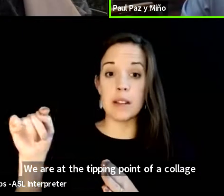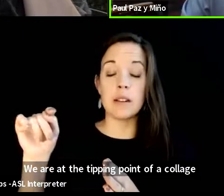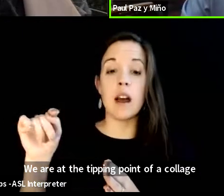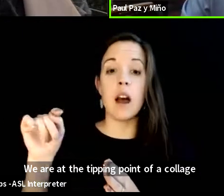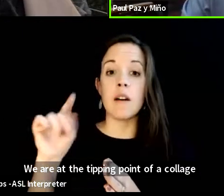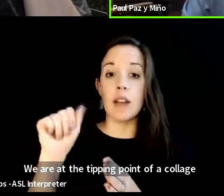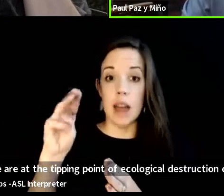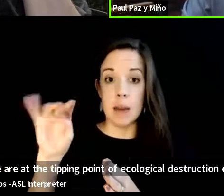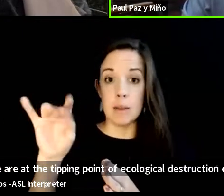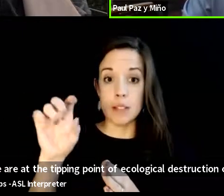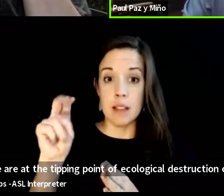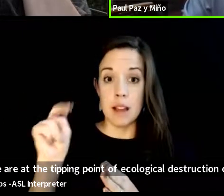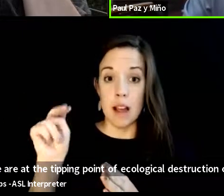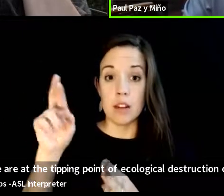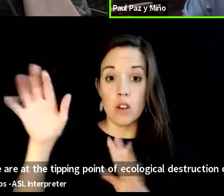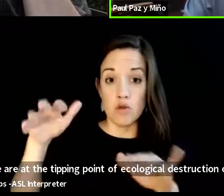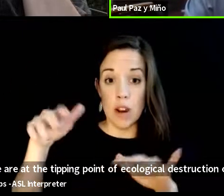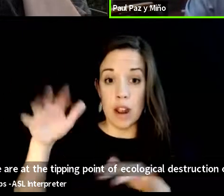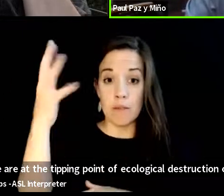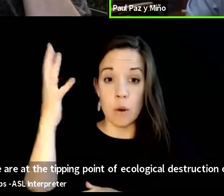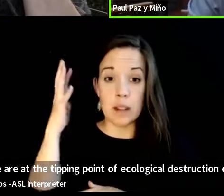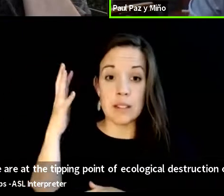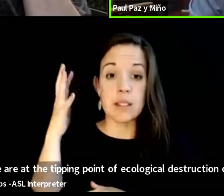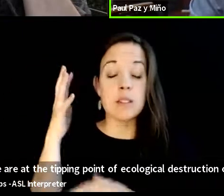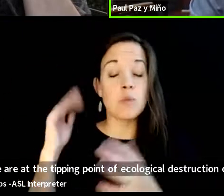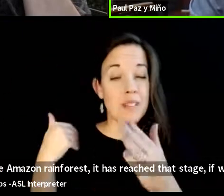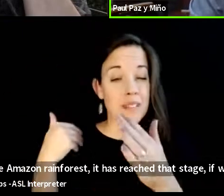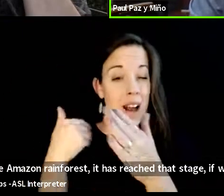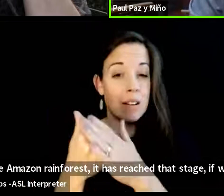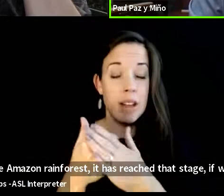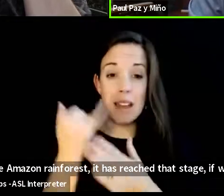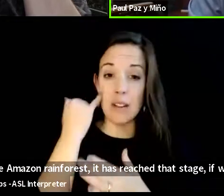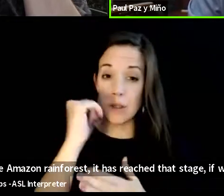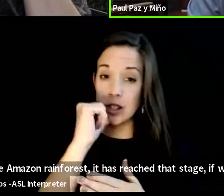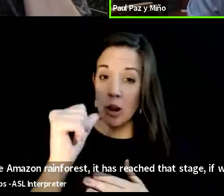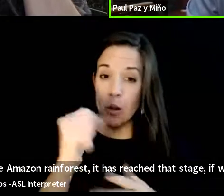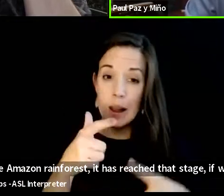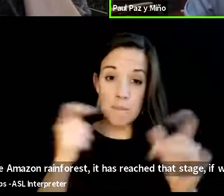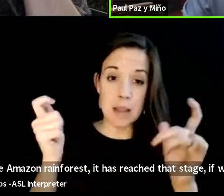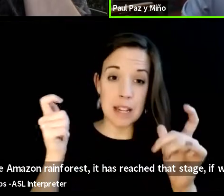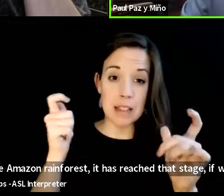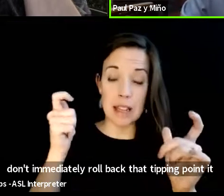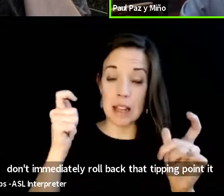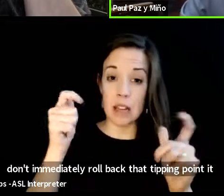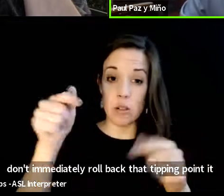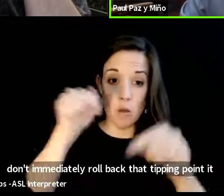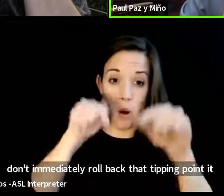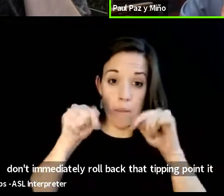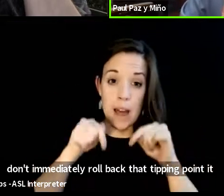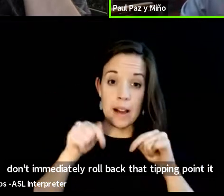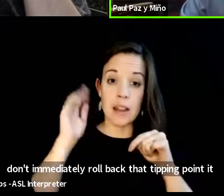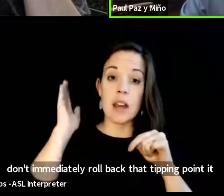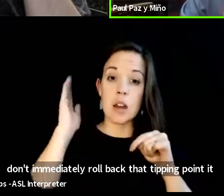rainforest it has reached that stage if we don't immediately roll back that tipping point it will be degraded and deforested